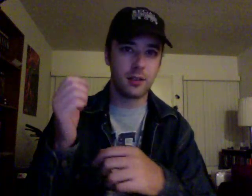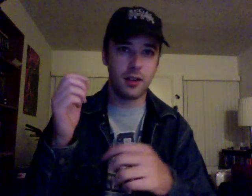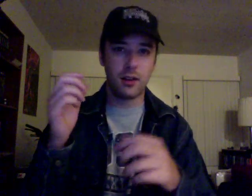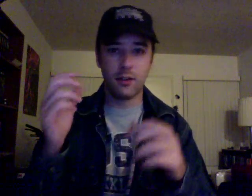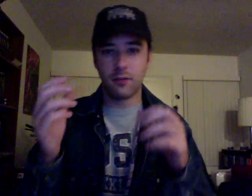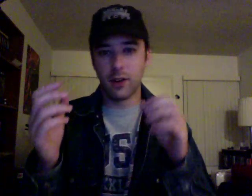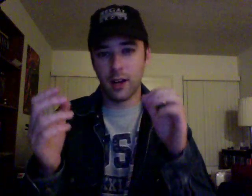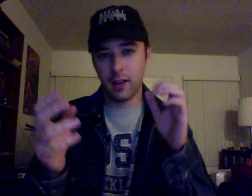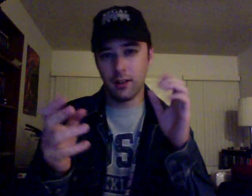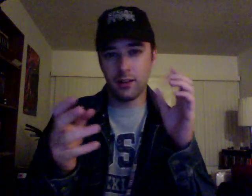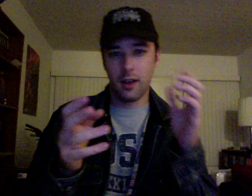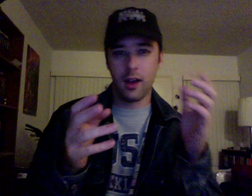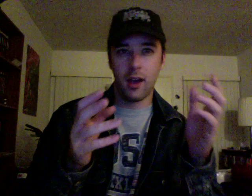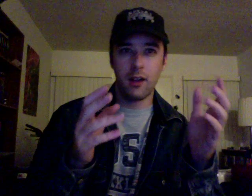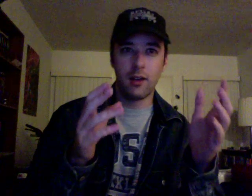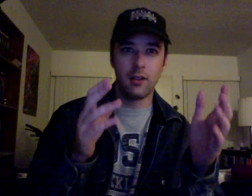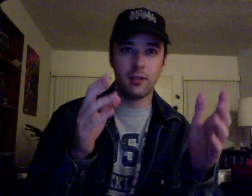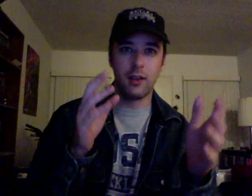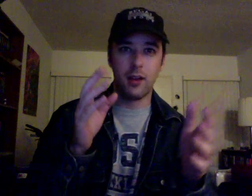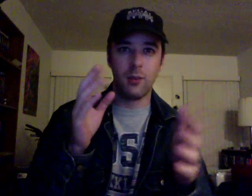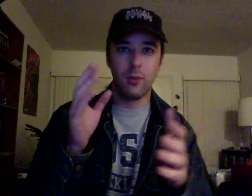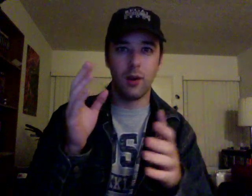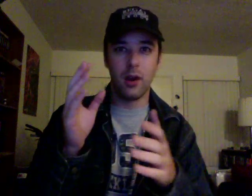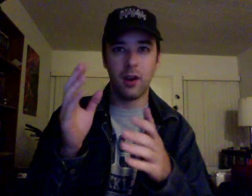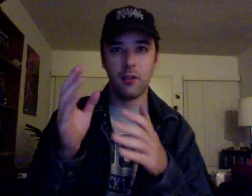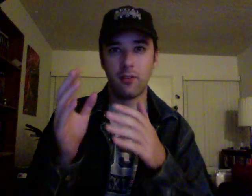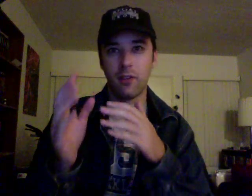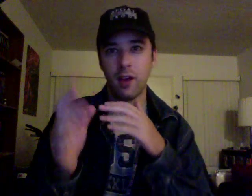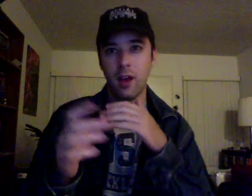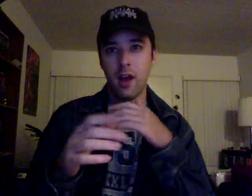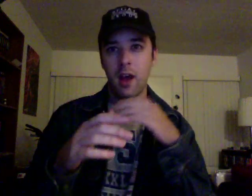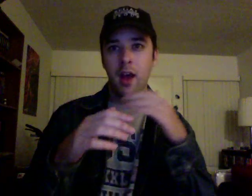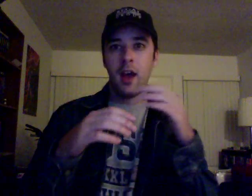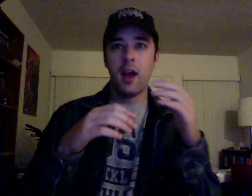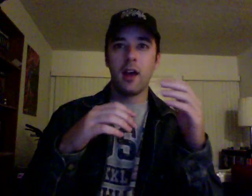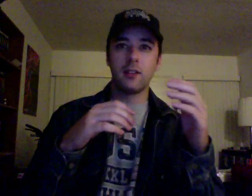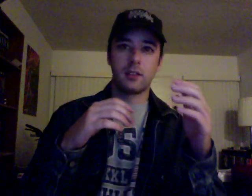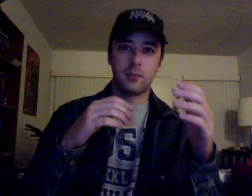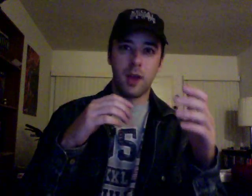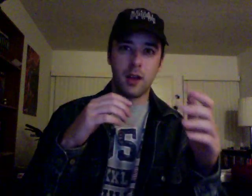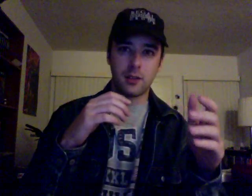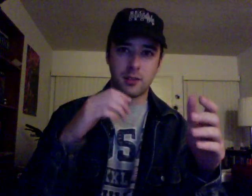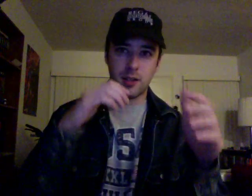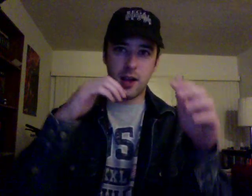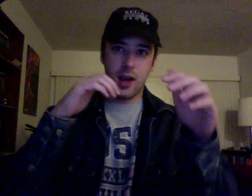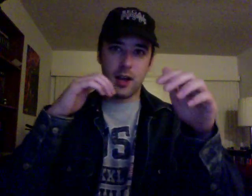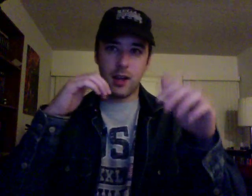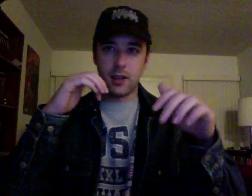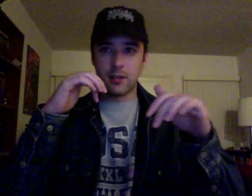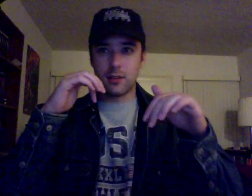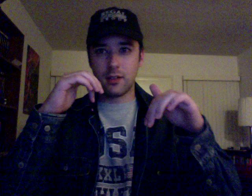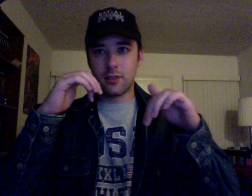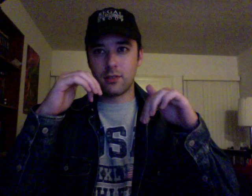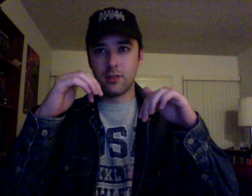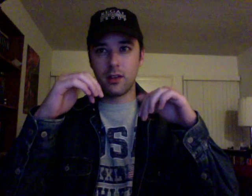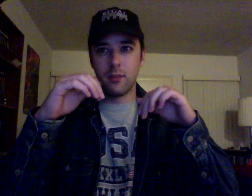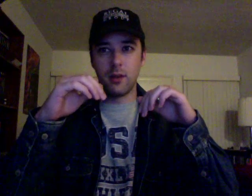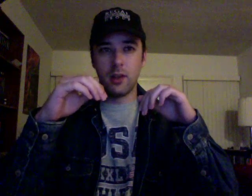get all Frankenstein on his dead wife. And the Spanish guy gets to the tree, but he